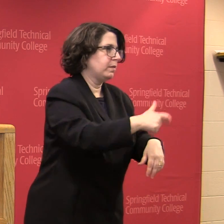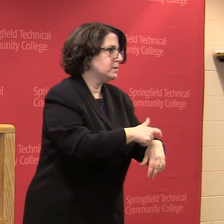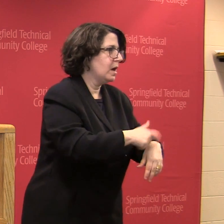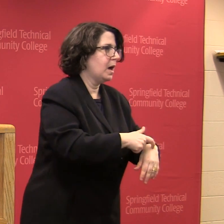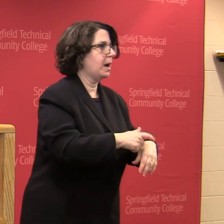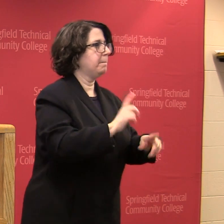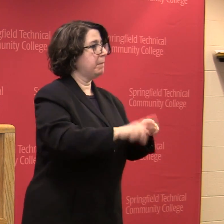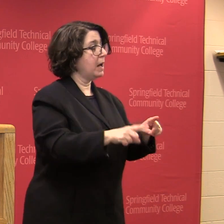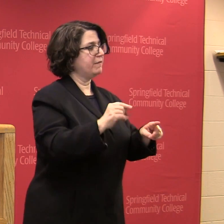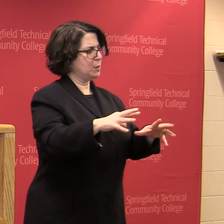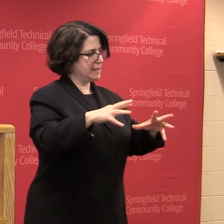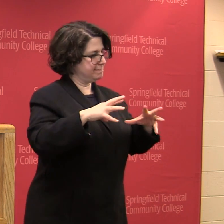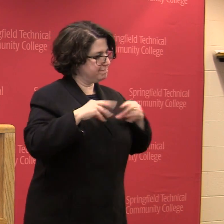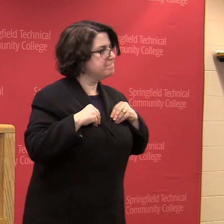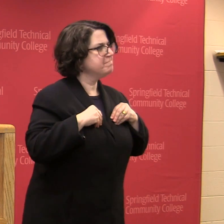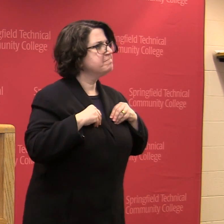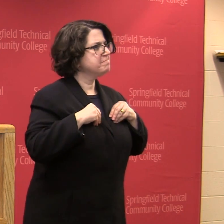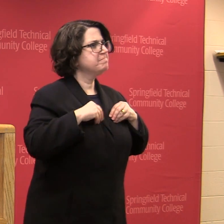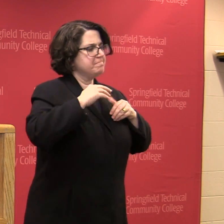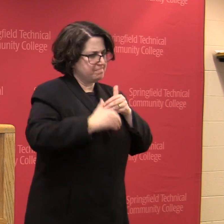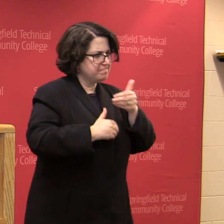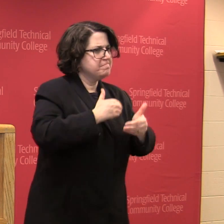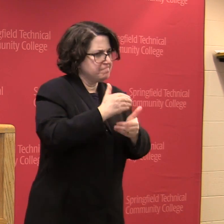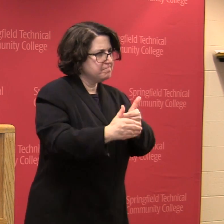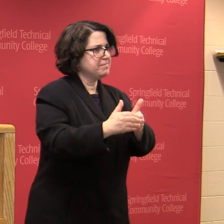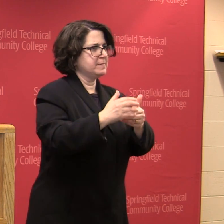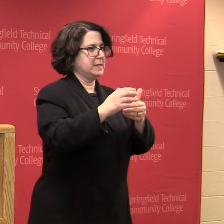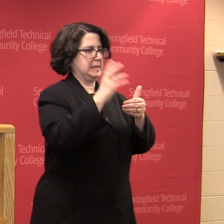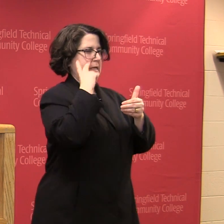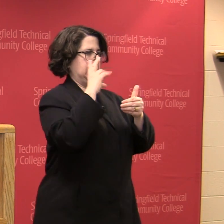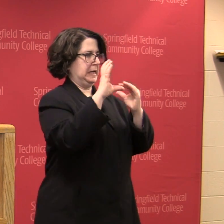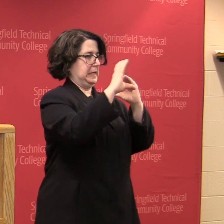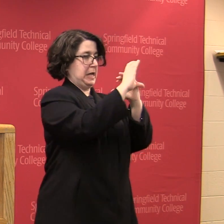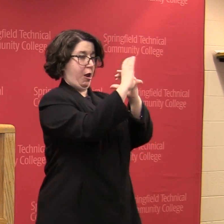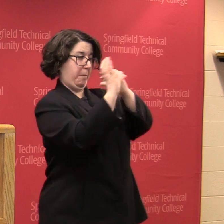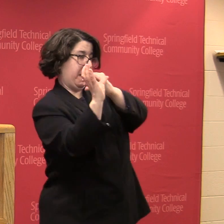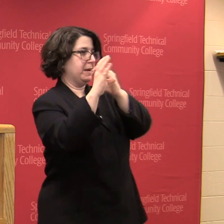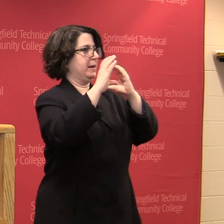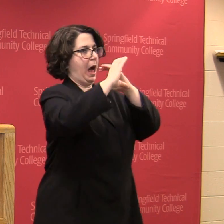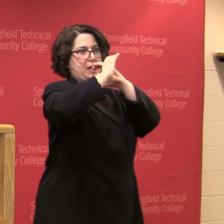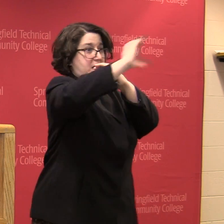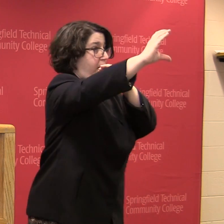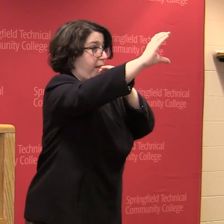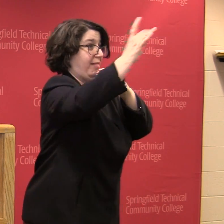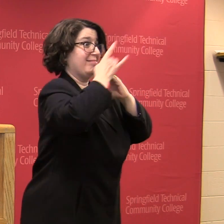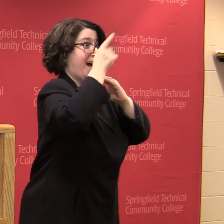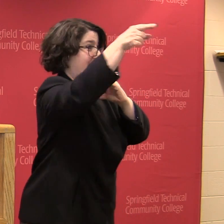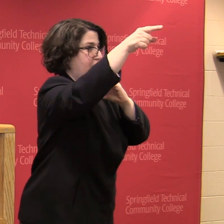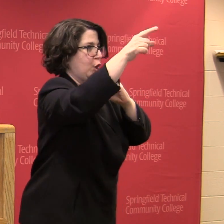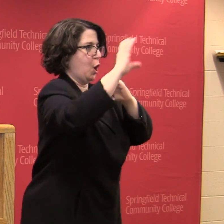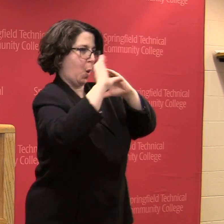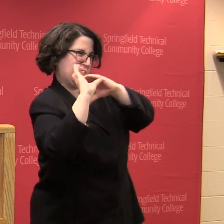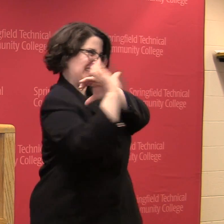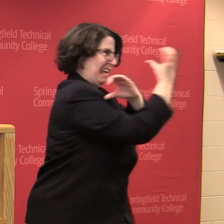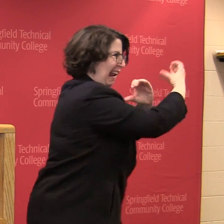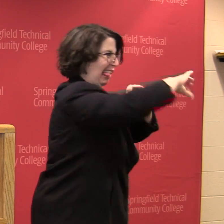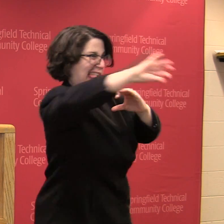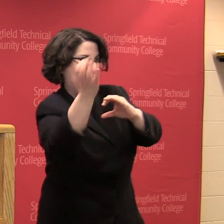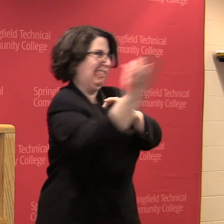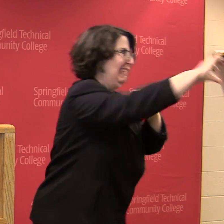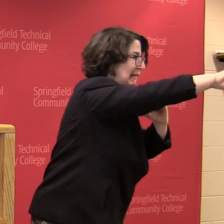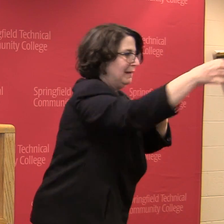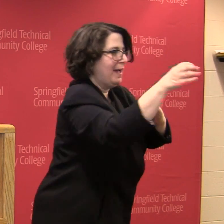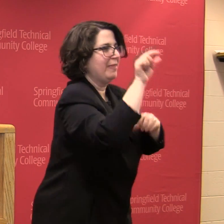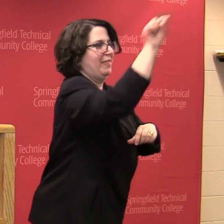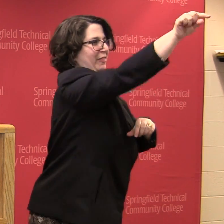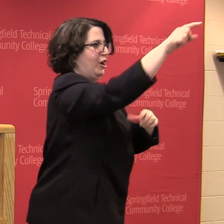Eventually, you will find the light at the end of the crazy tunnel. I have learned that sometimes it's okay to ask for help. It's okay